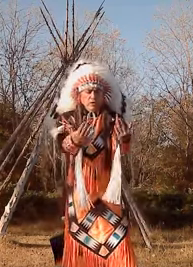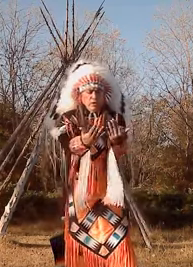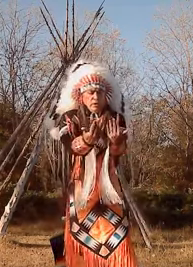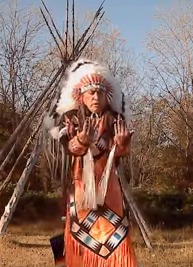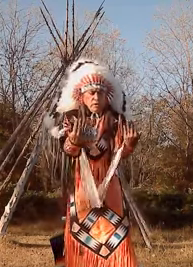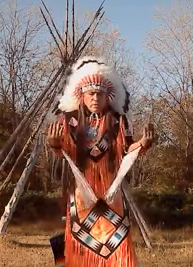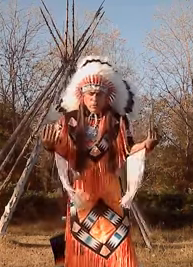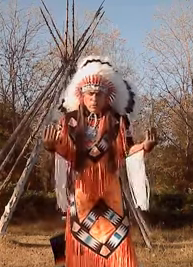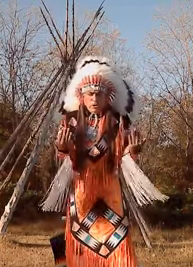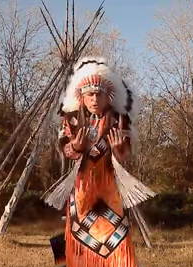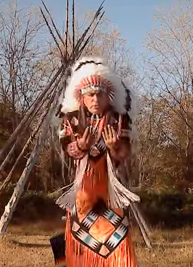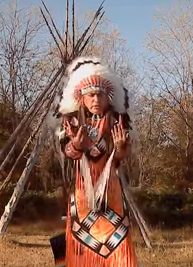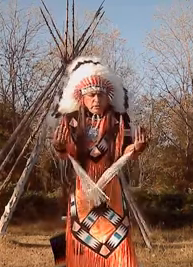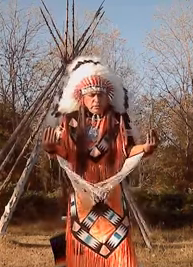we do this